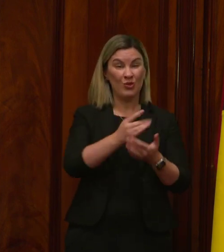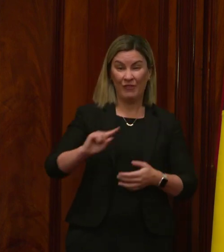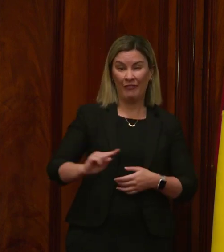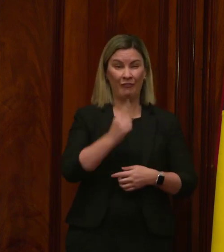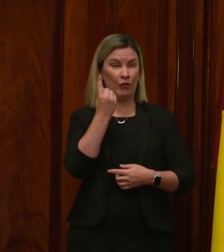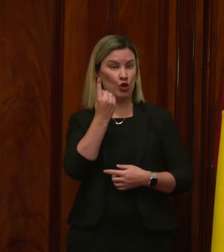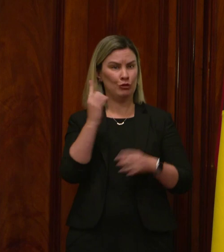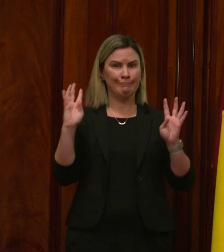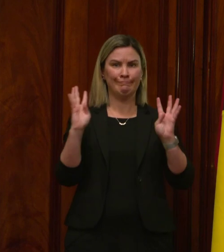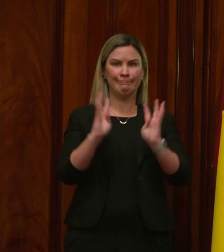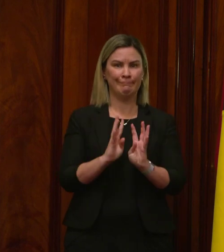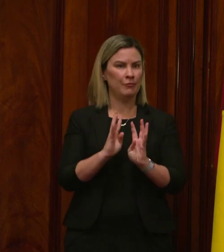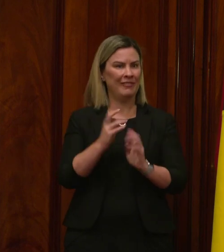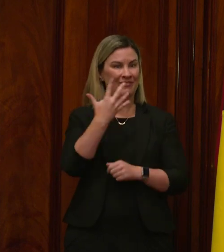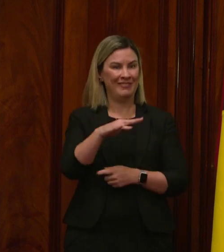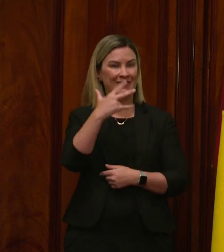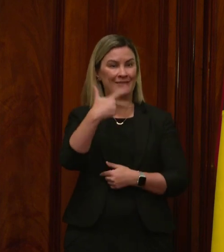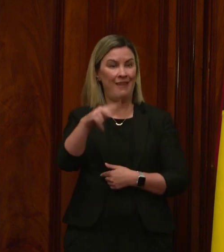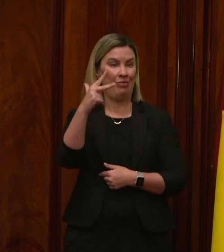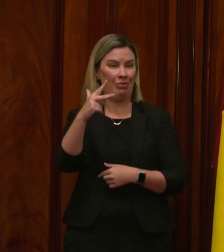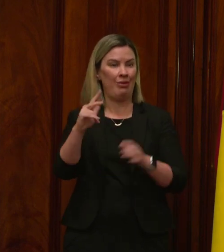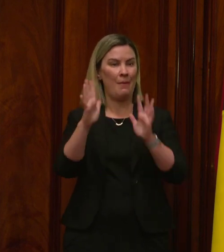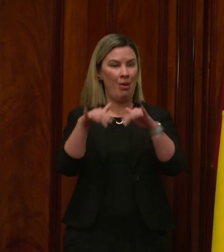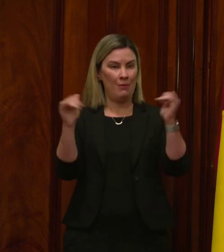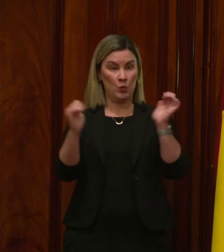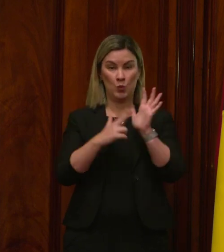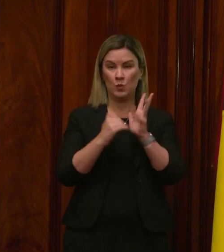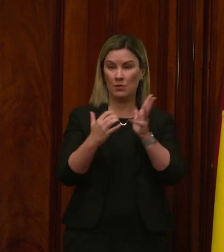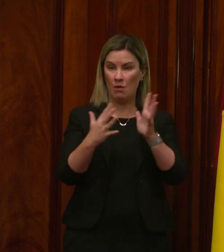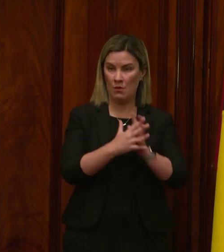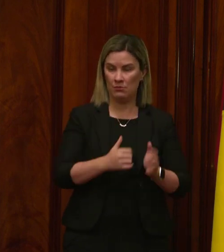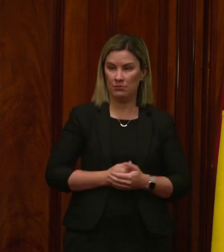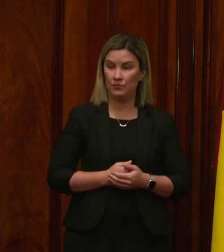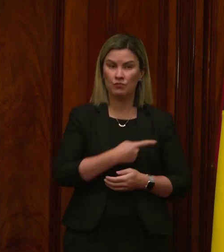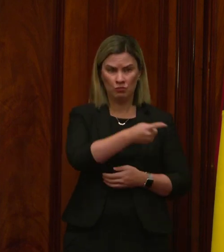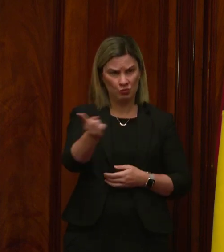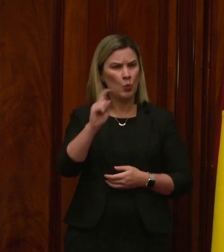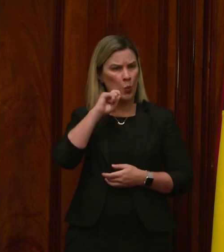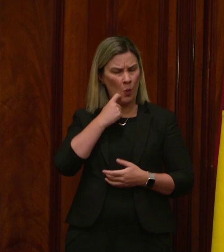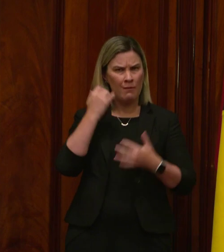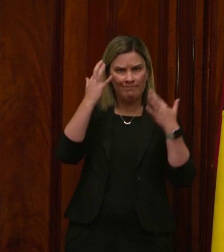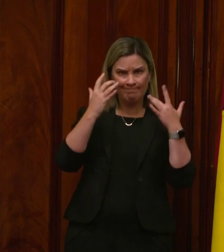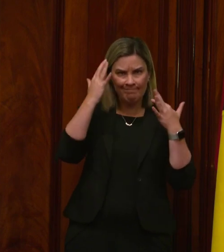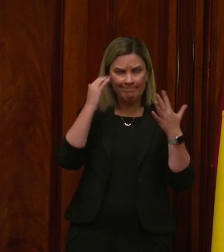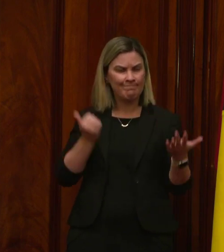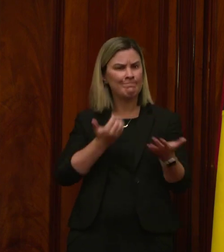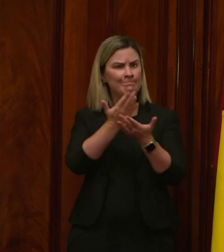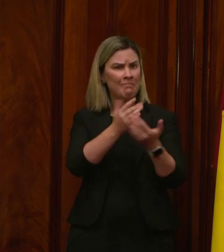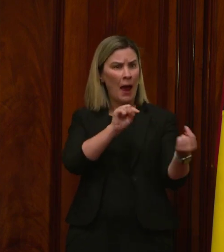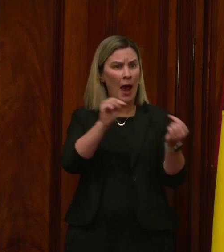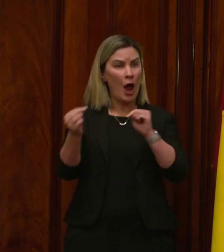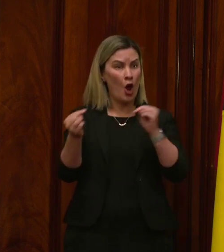58th Parliament of New South Wales. You will make your deliberations and put forth your arguments in this,